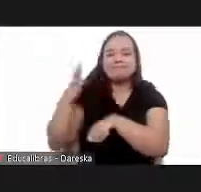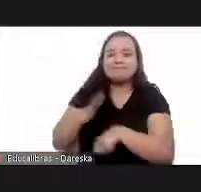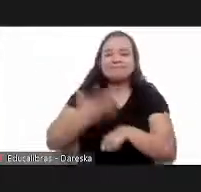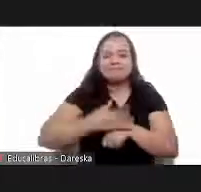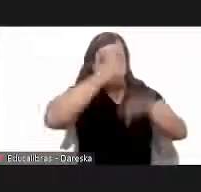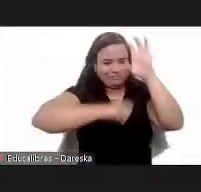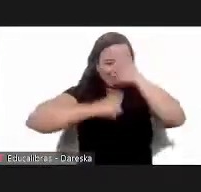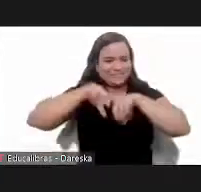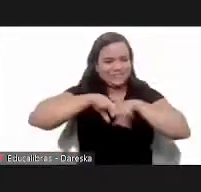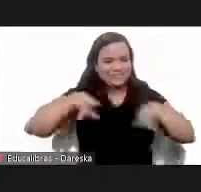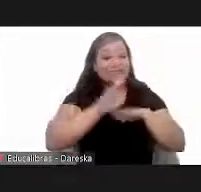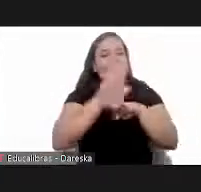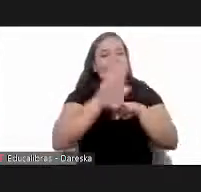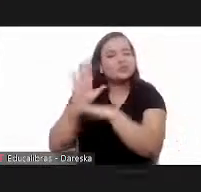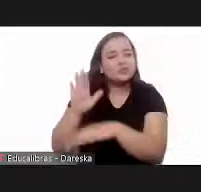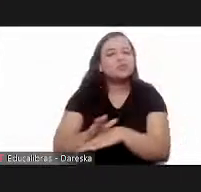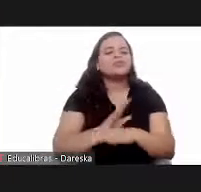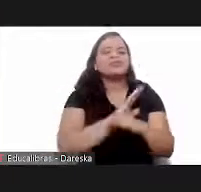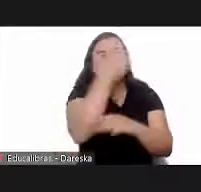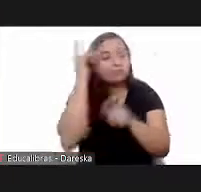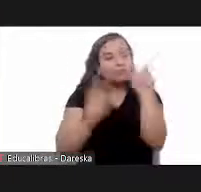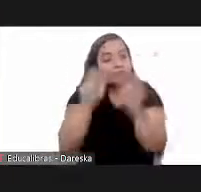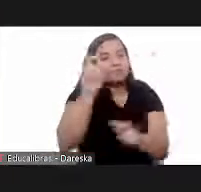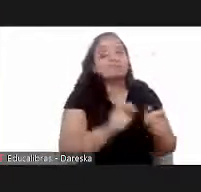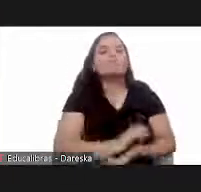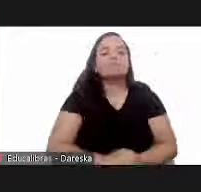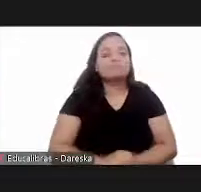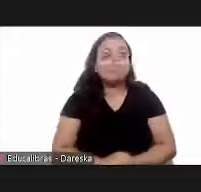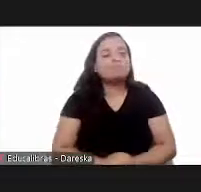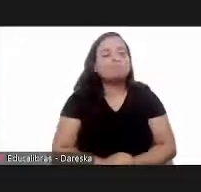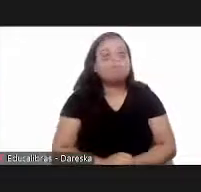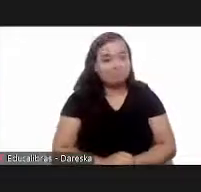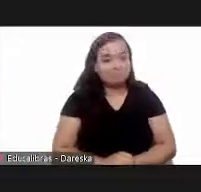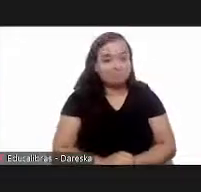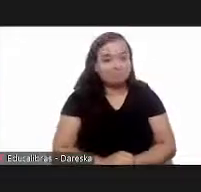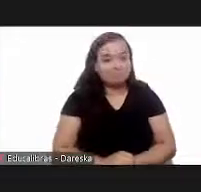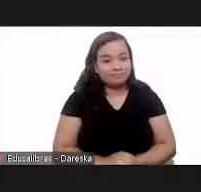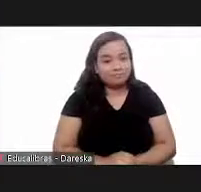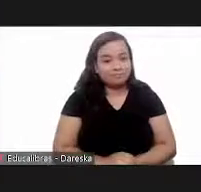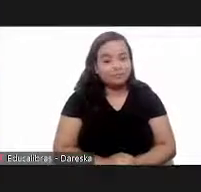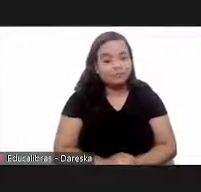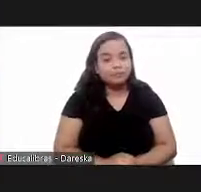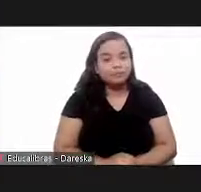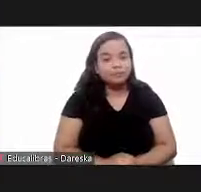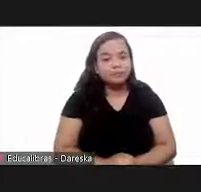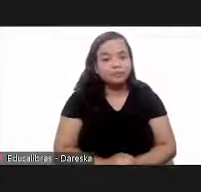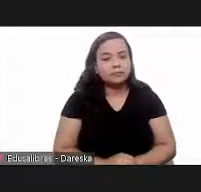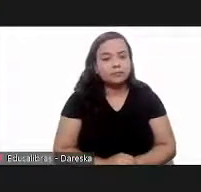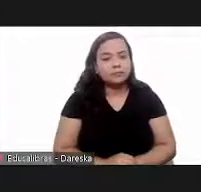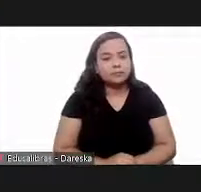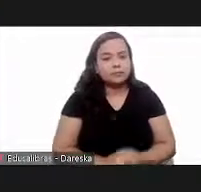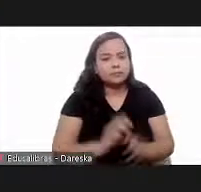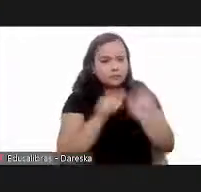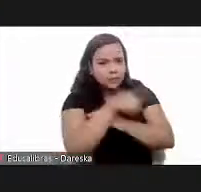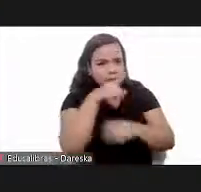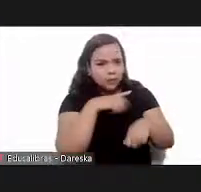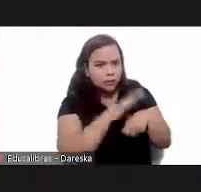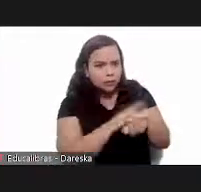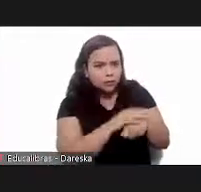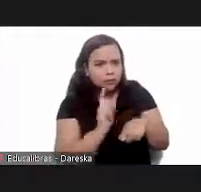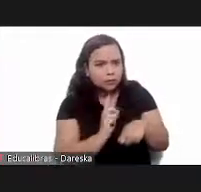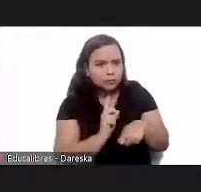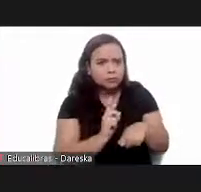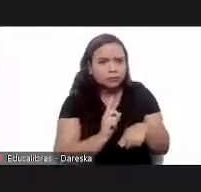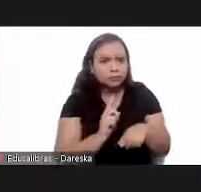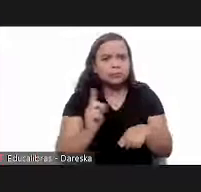to train to help others which is the main thing out here in the countryside here you can ask them about any diseases they